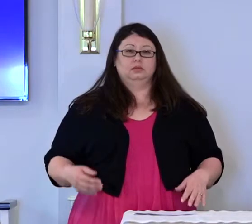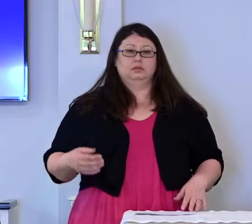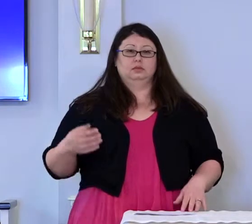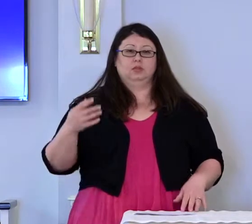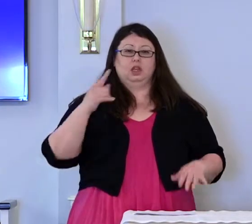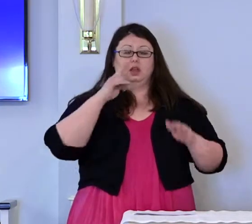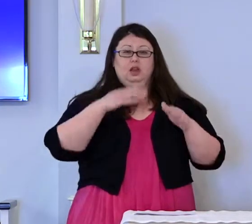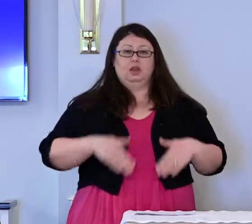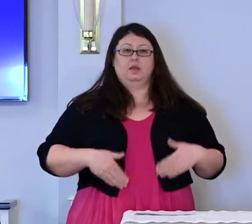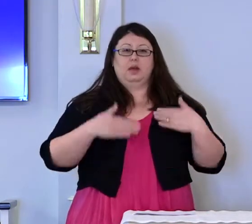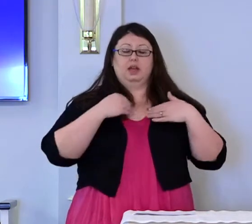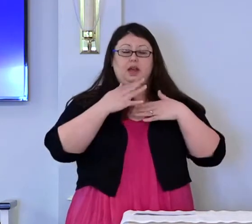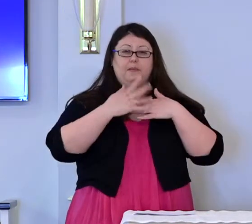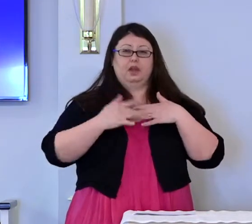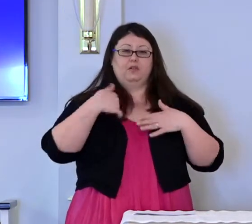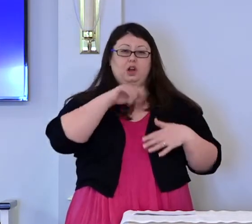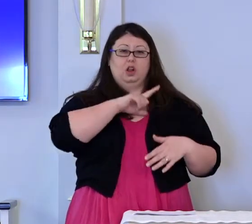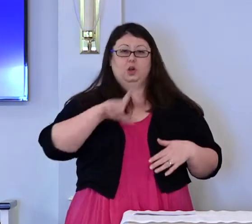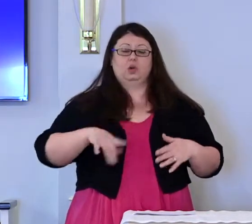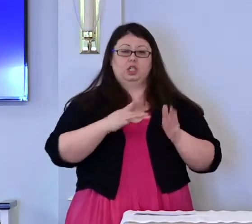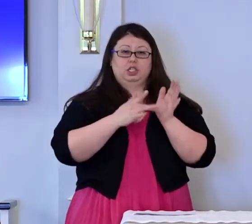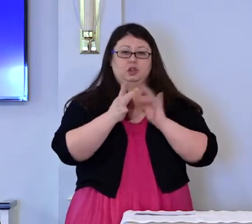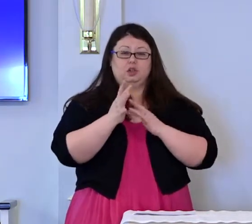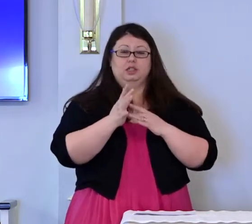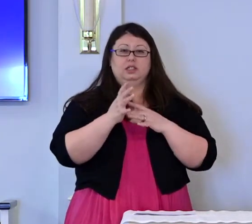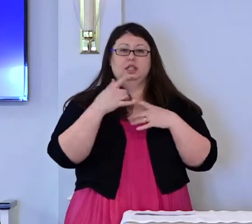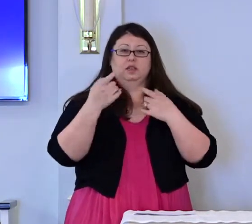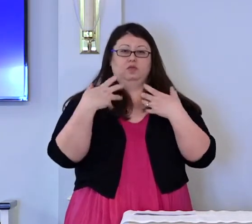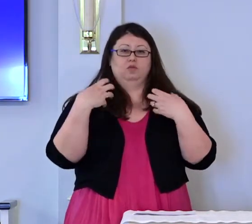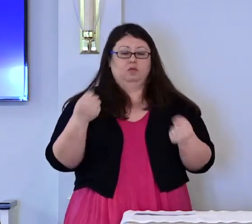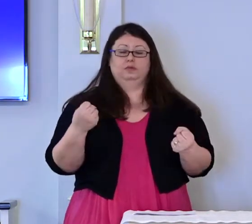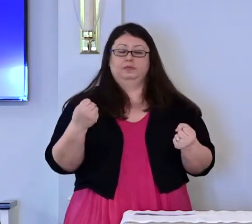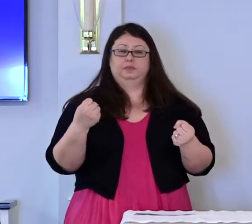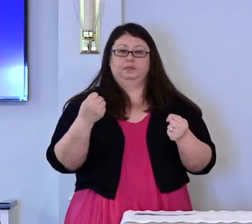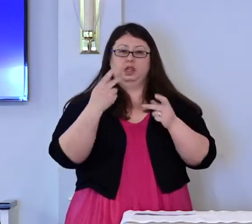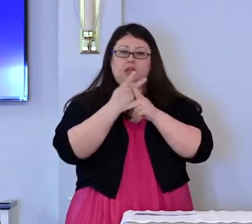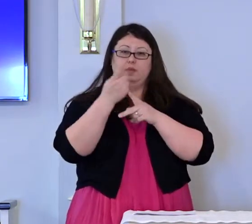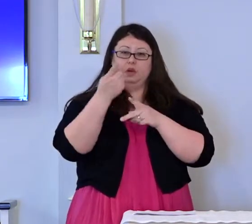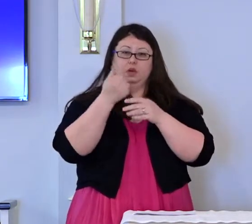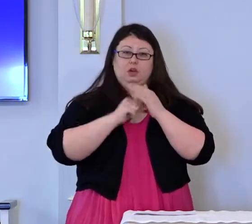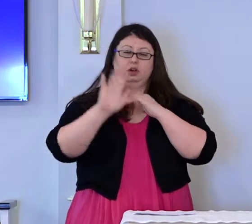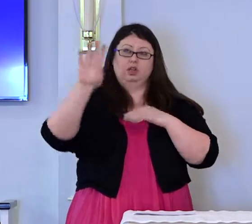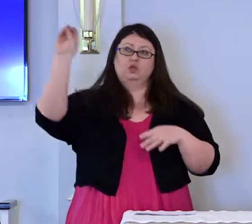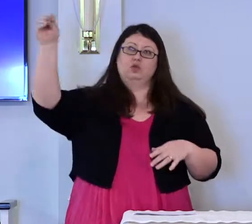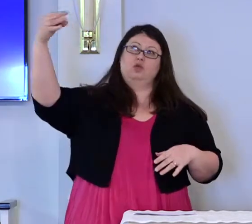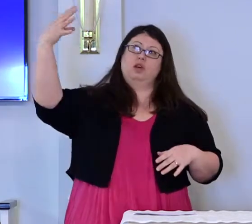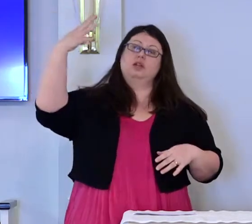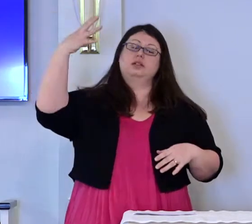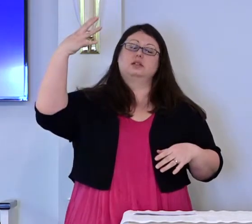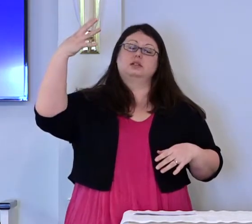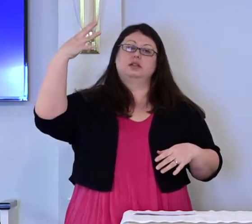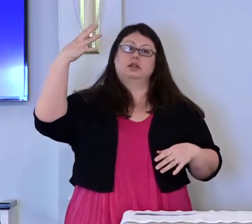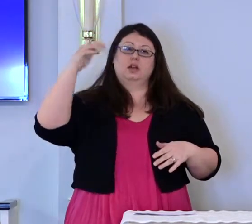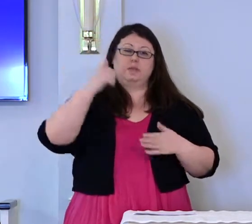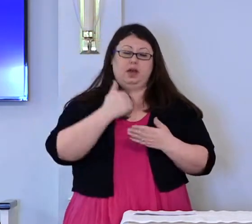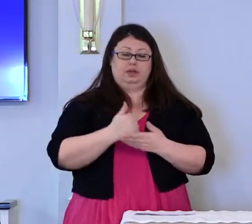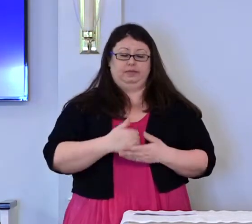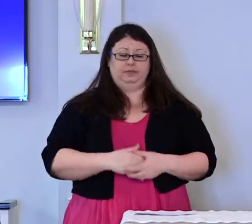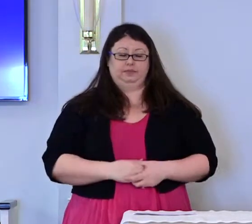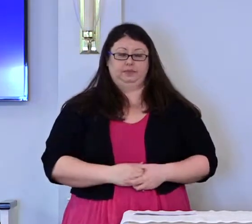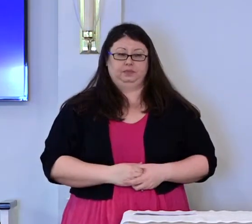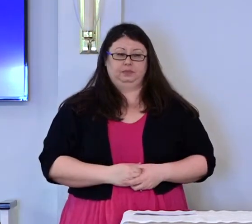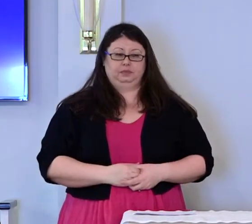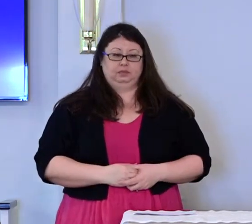The body and blood of our Lord Jesus Christ strengthen you and keep you in his grace. Amen.